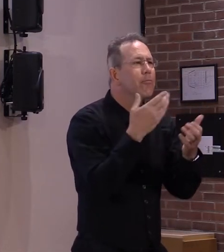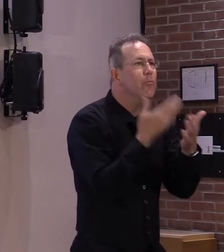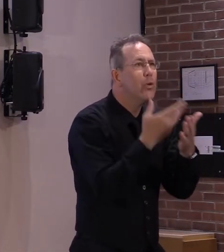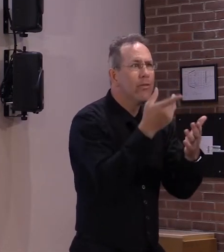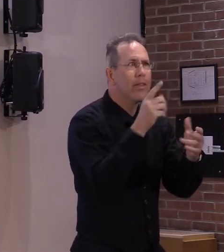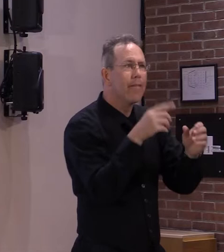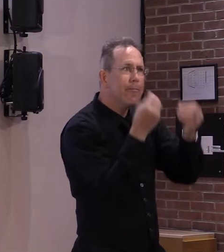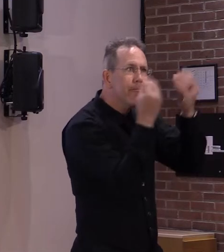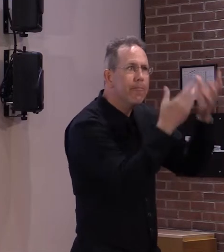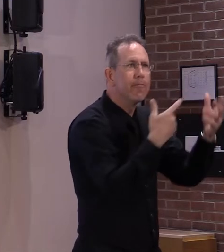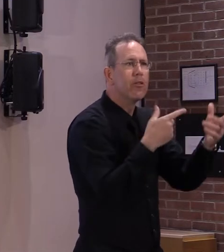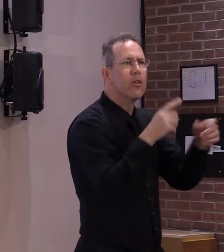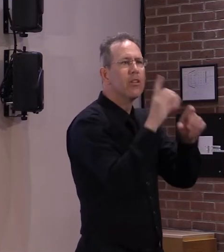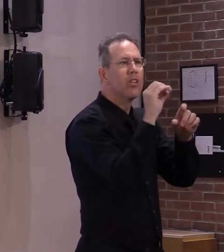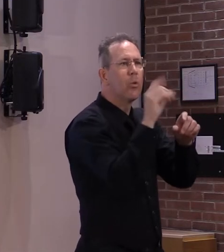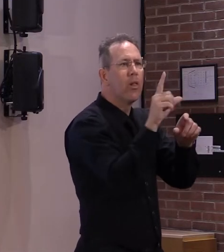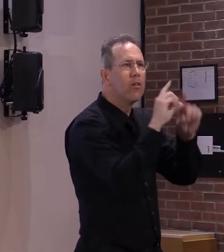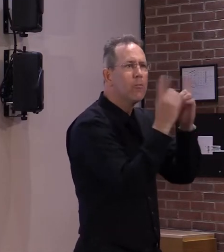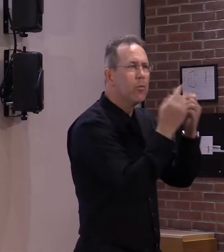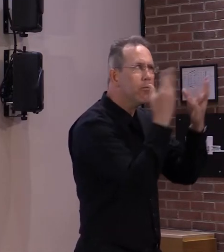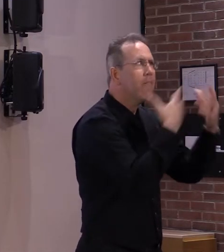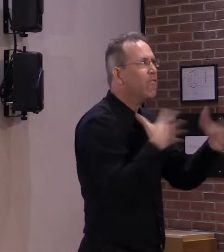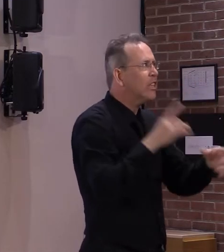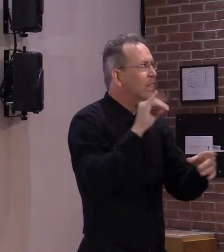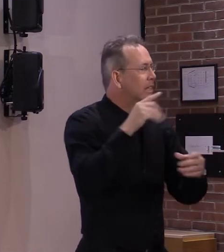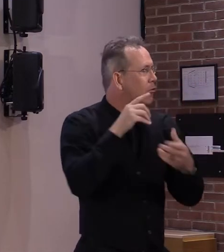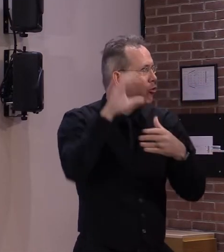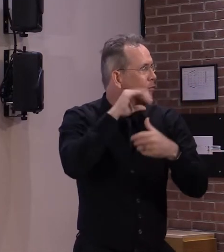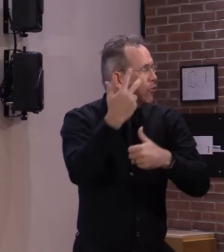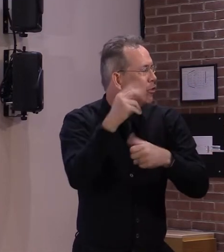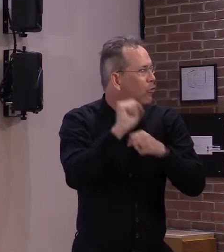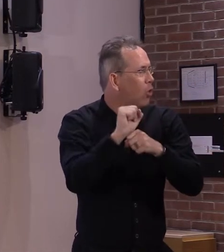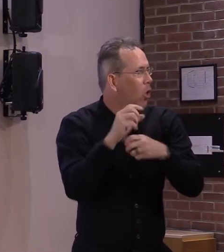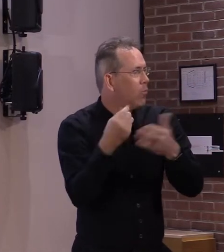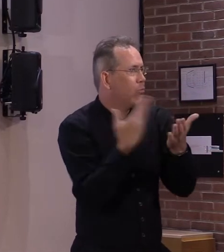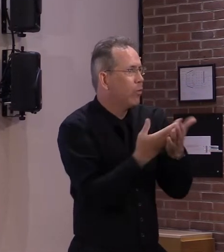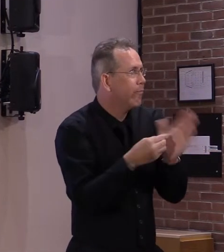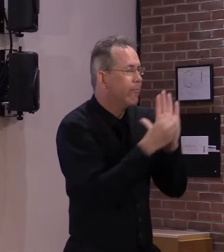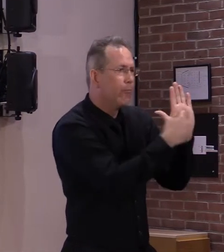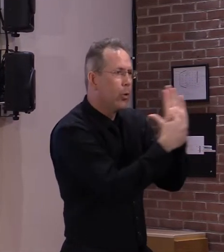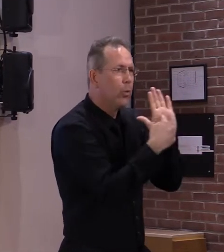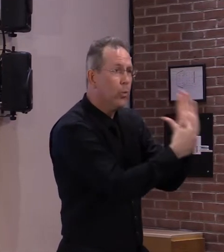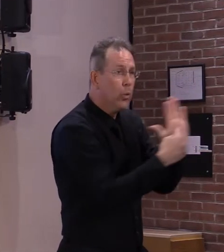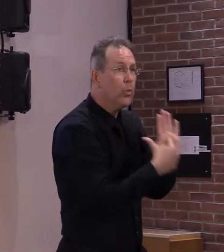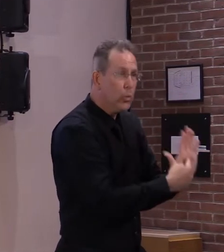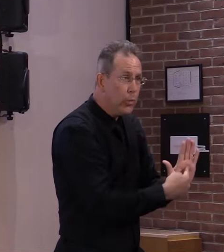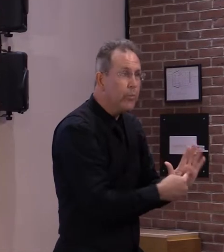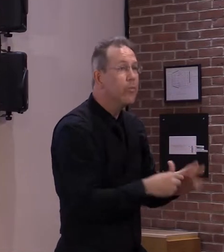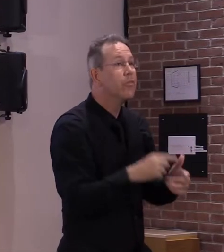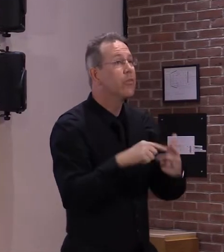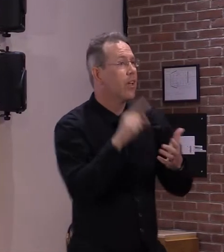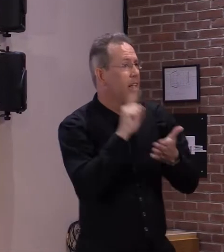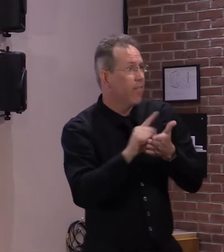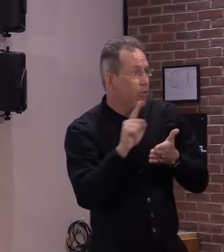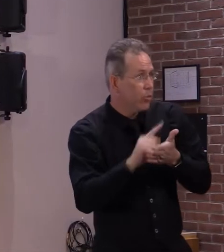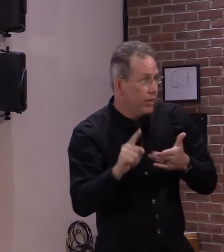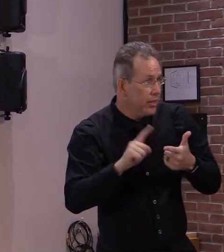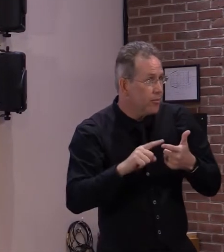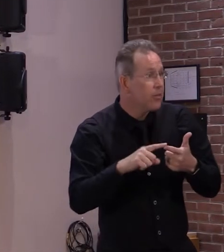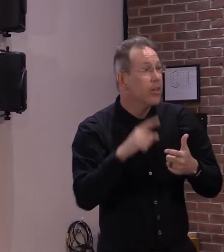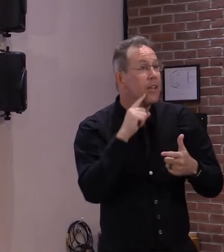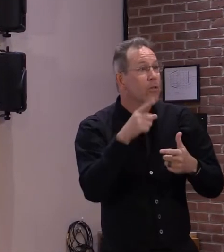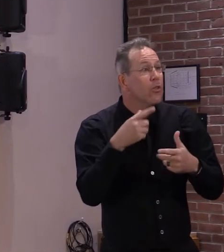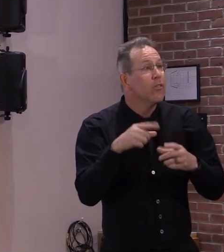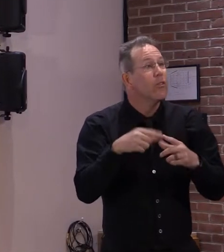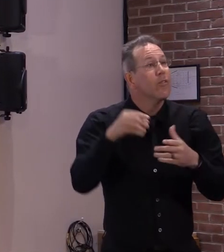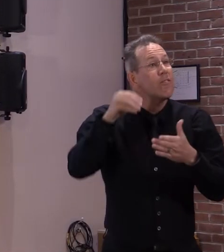the Department. Claimants must report their three job inquiries each week when they file for benefits using the online portal. Claimants